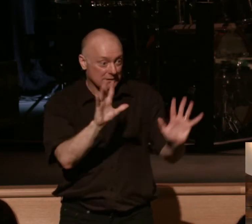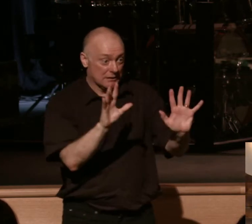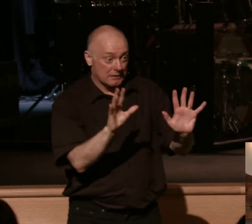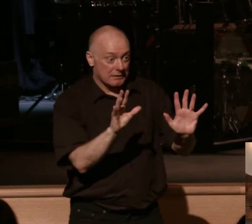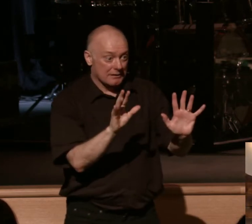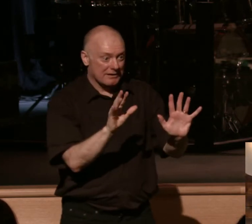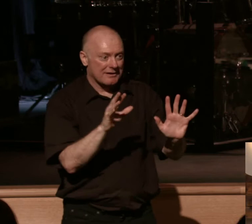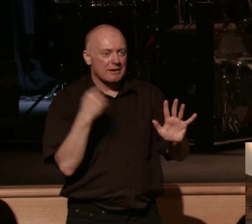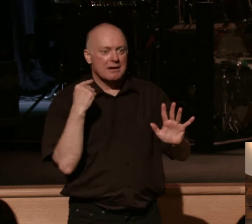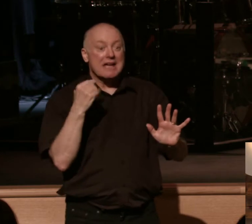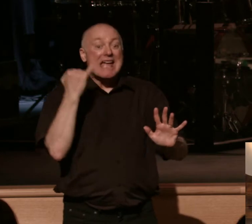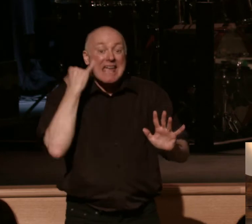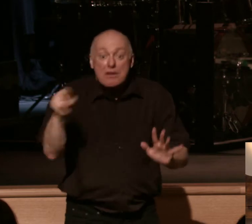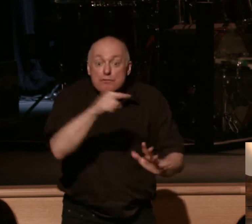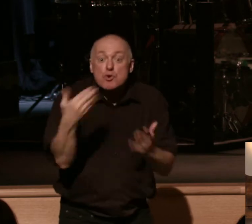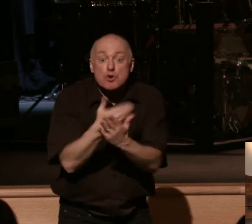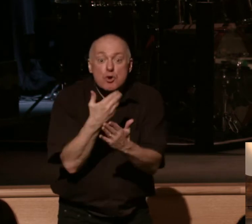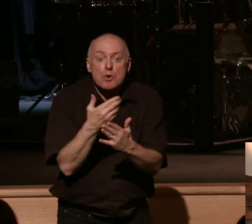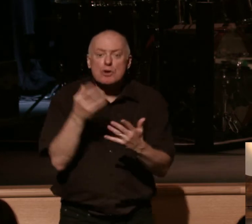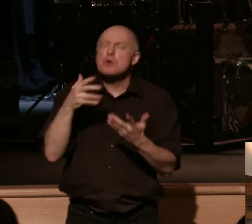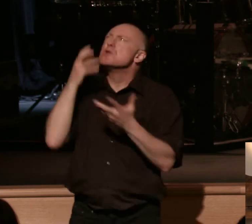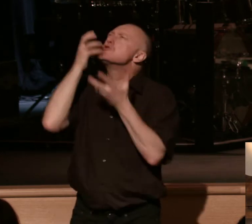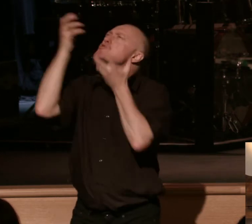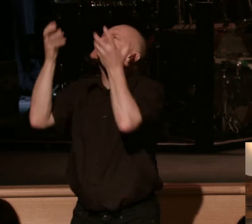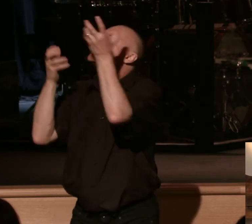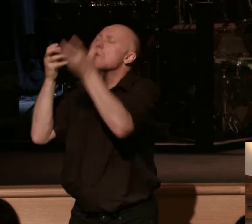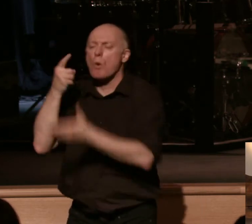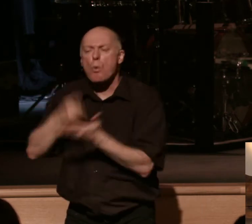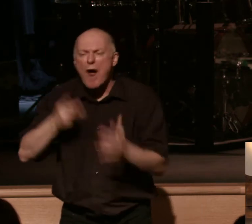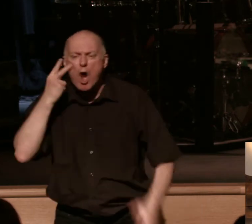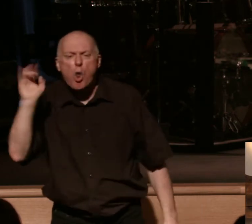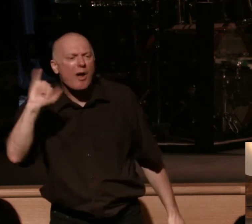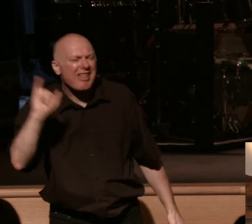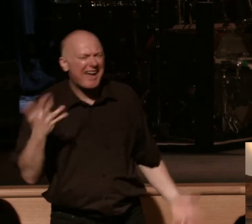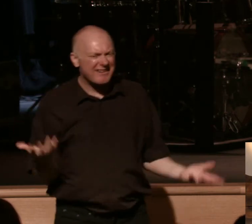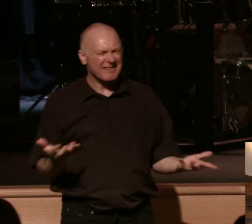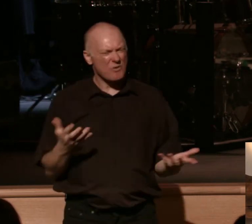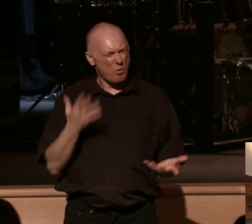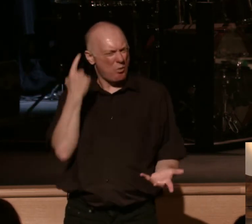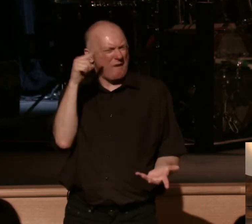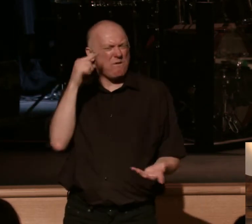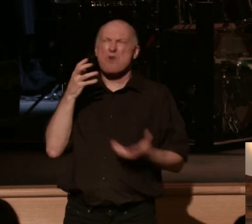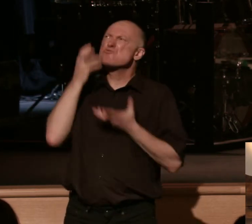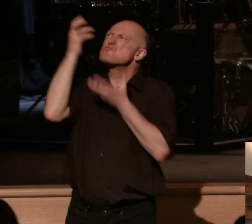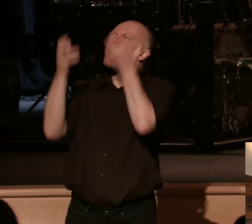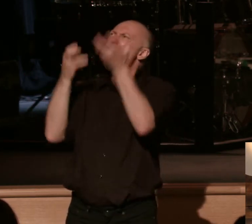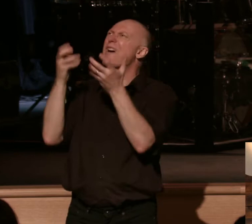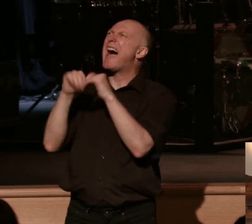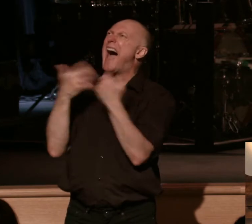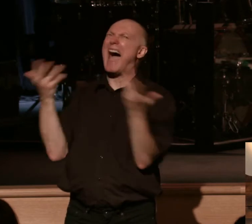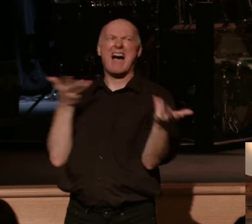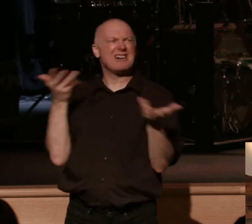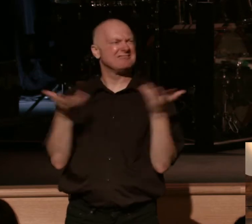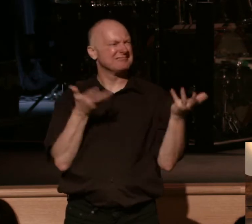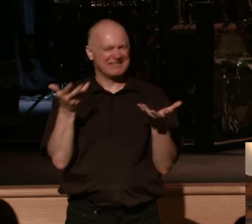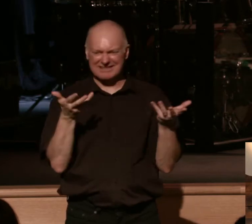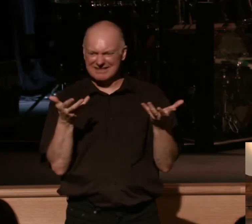finding out if we're made new, we groan. What does this look like? What do we groan for? How is this described within our lives? So